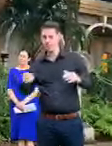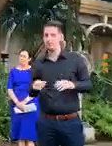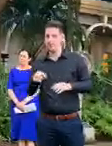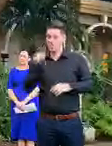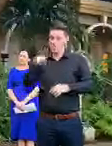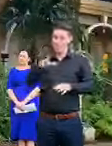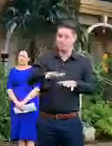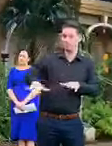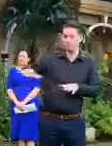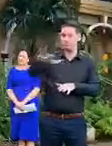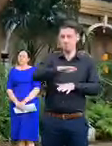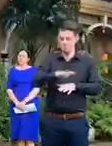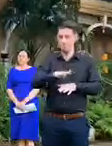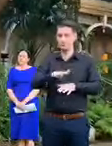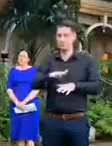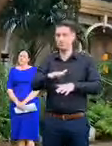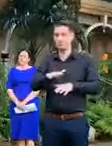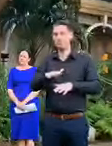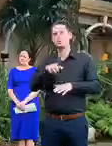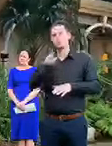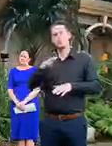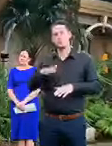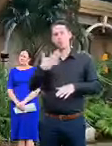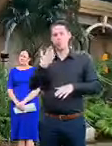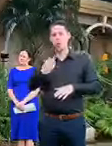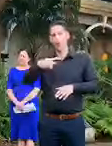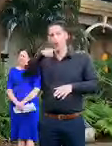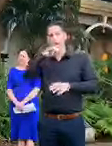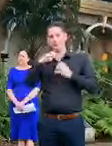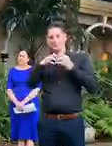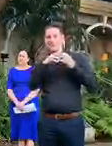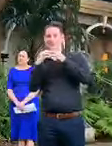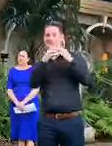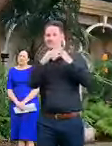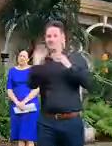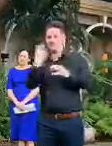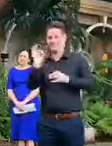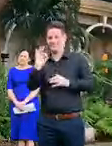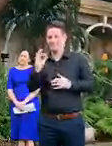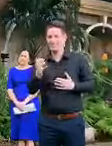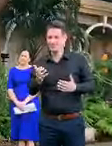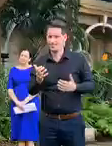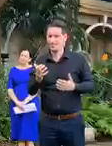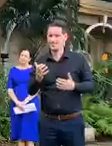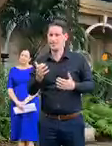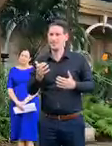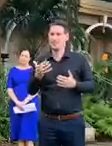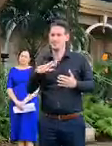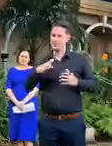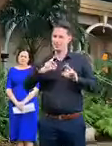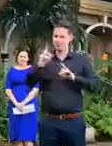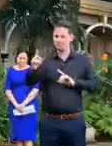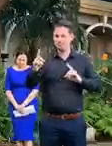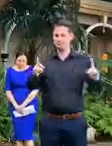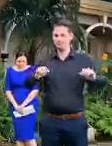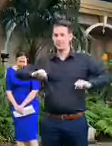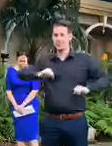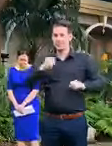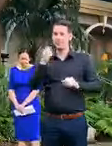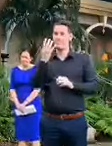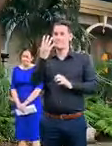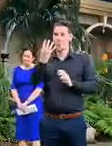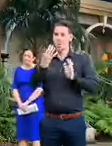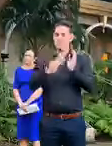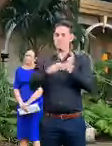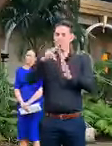that one space of course it makes sense. You don't want 100 people in a tiny little room. So you need to have four